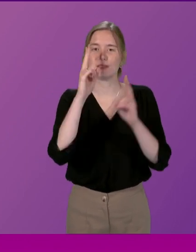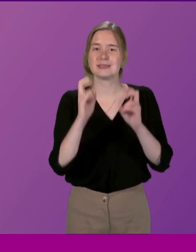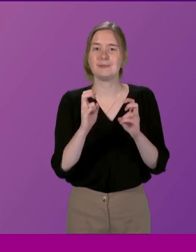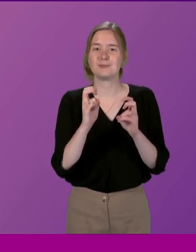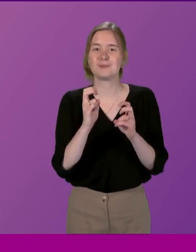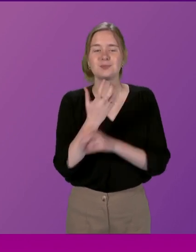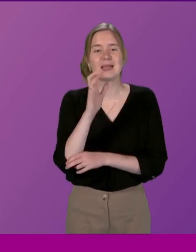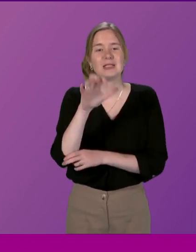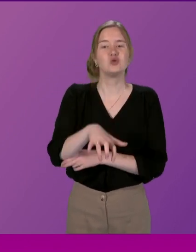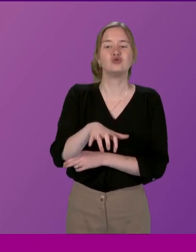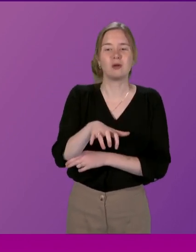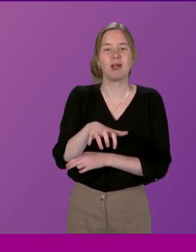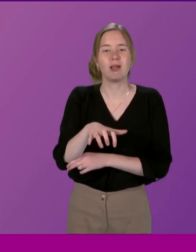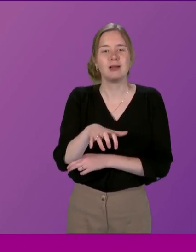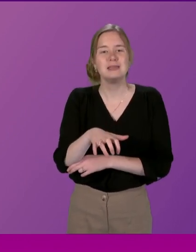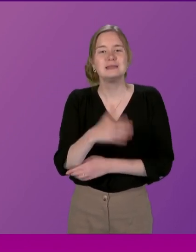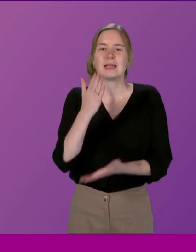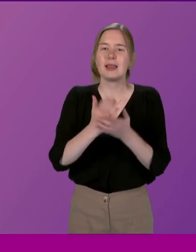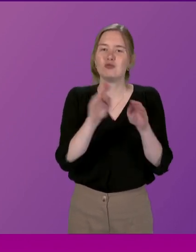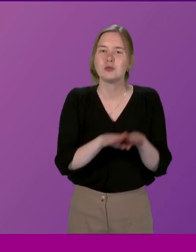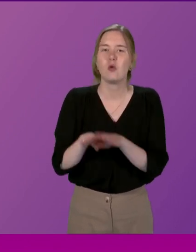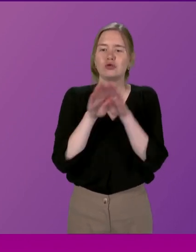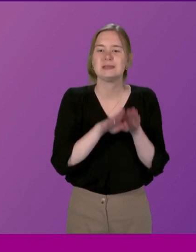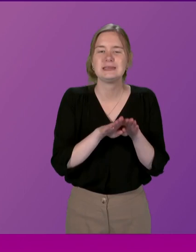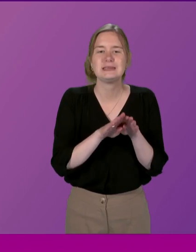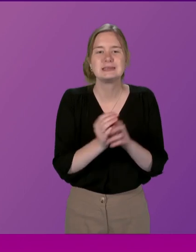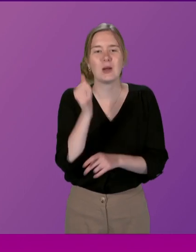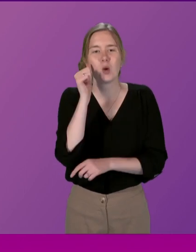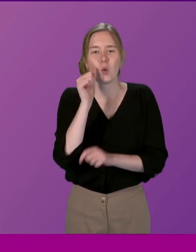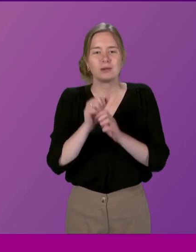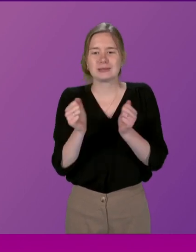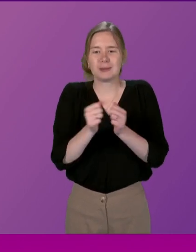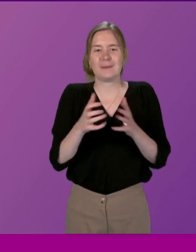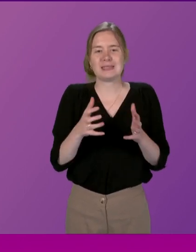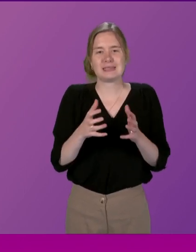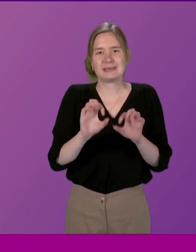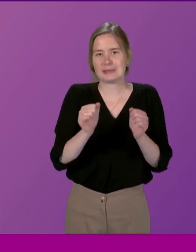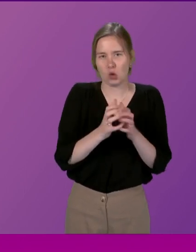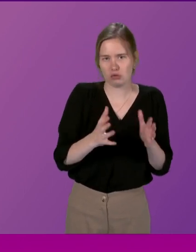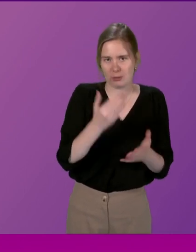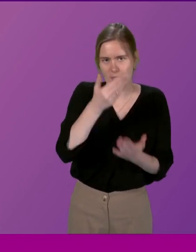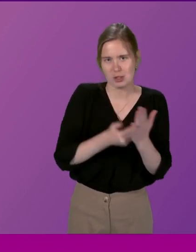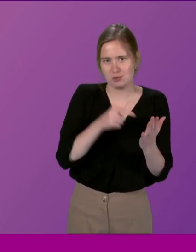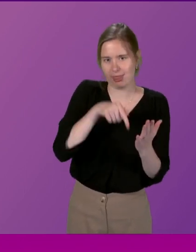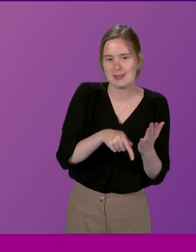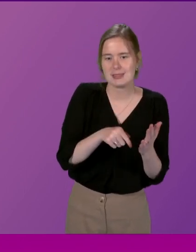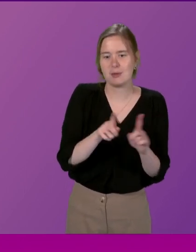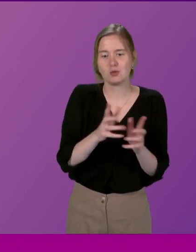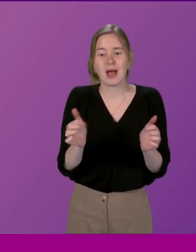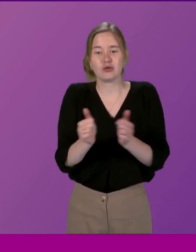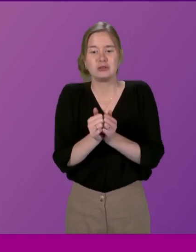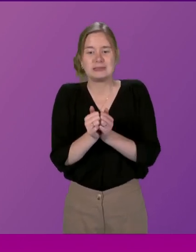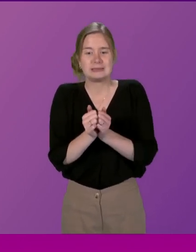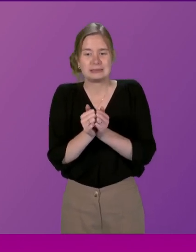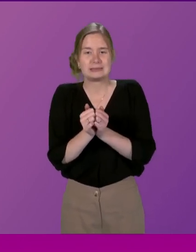institutionalising deliberative democracy and I note that the committee did not agree with legislating for this and I would tend to agree with them on